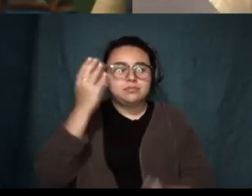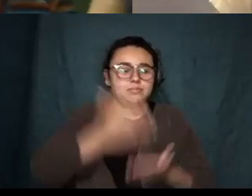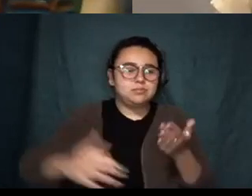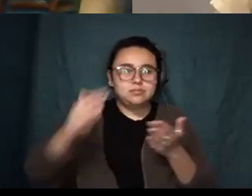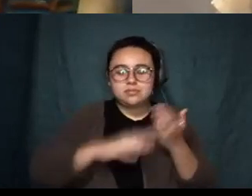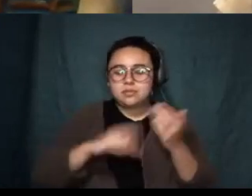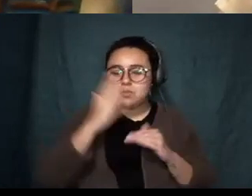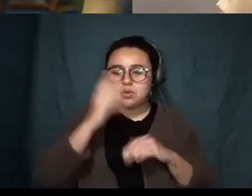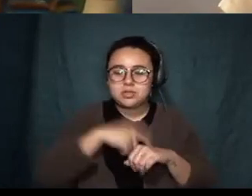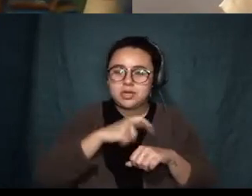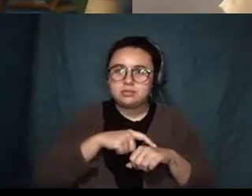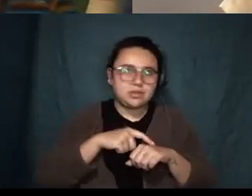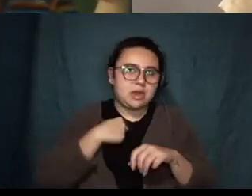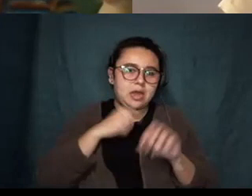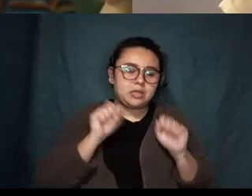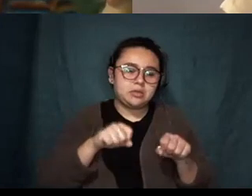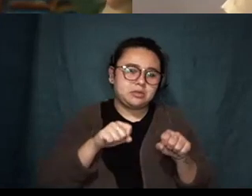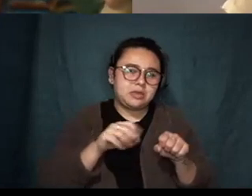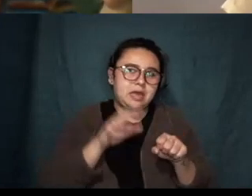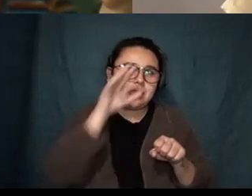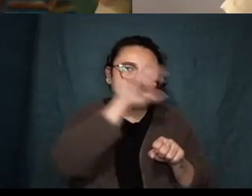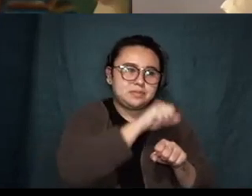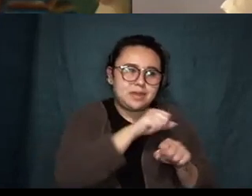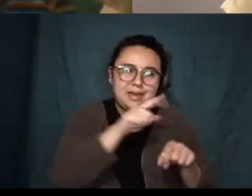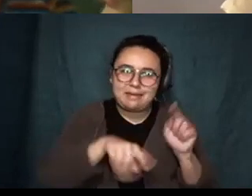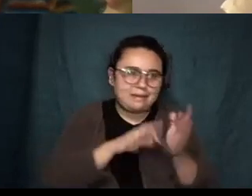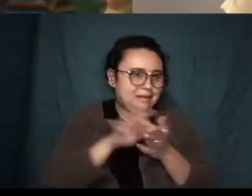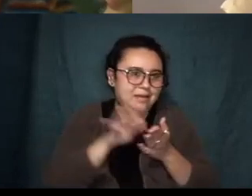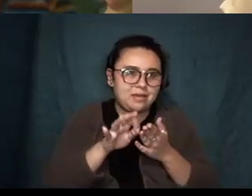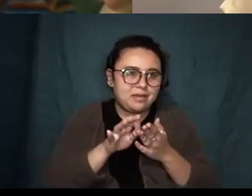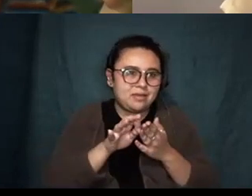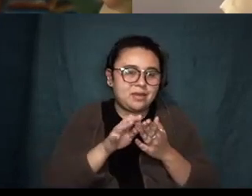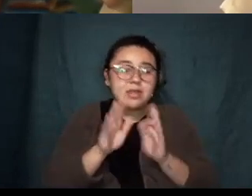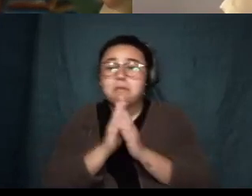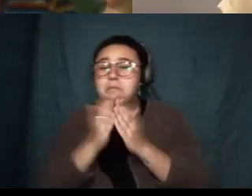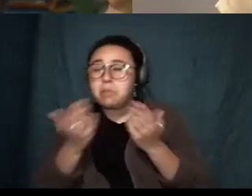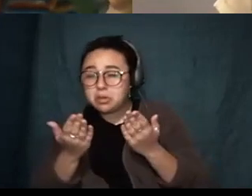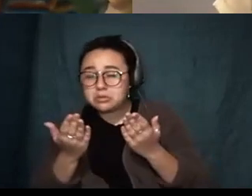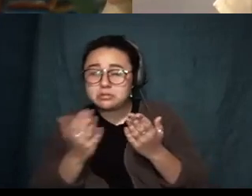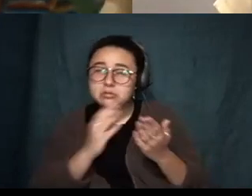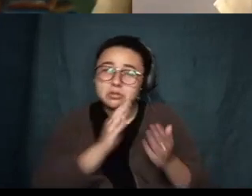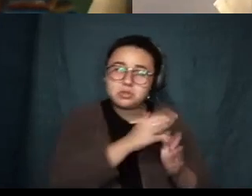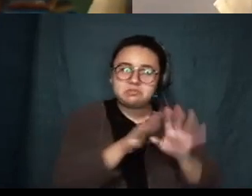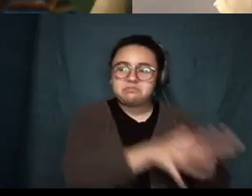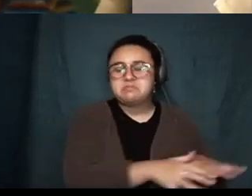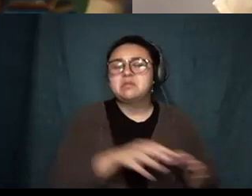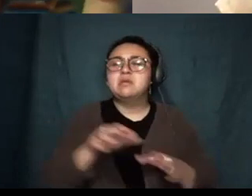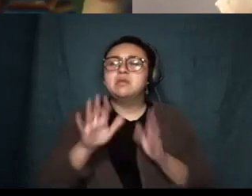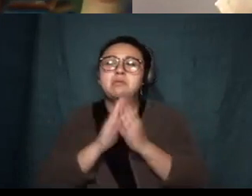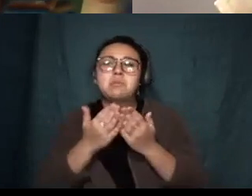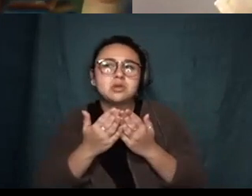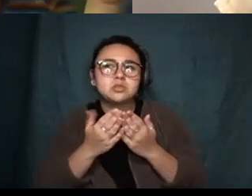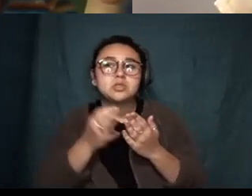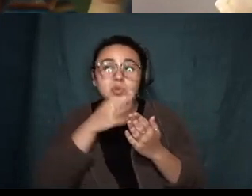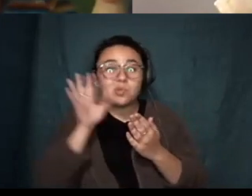I could estimate uh and the books I mean aside from all the books forthcoming from